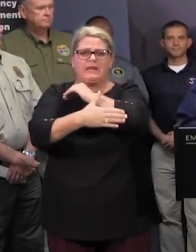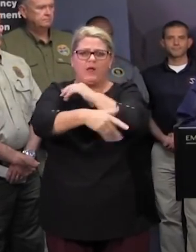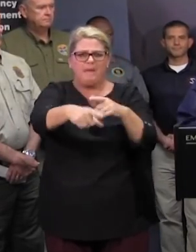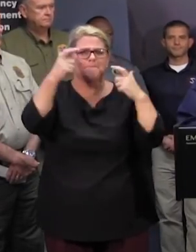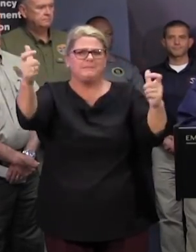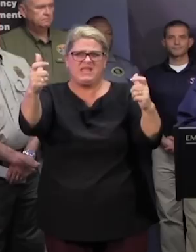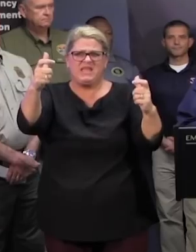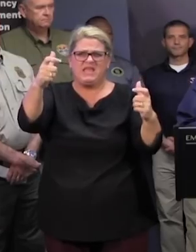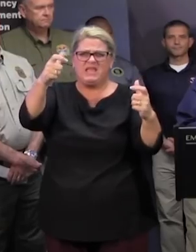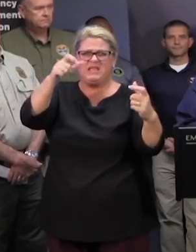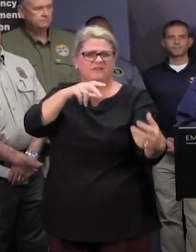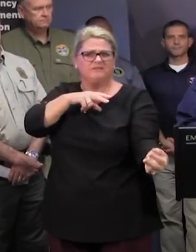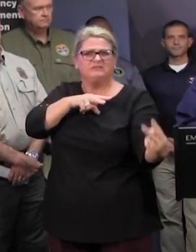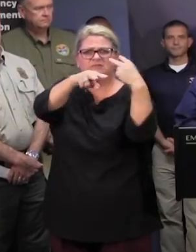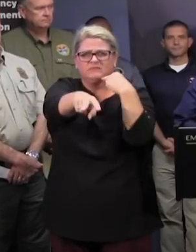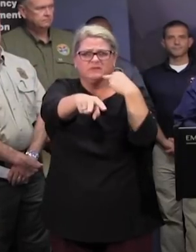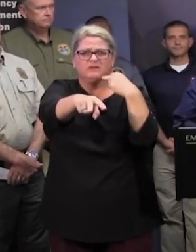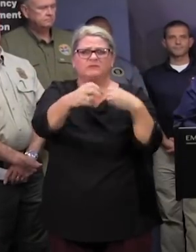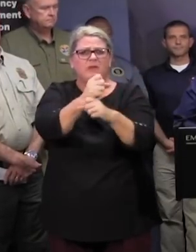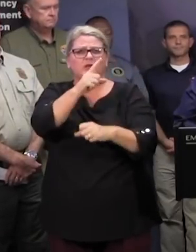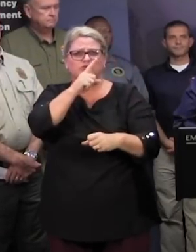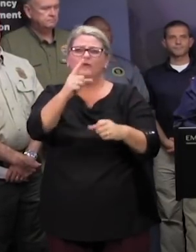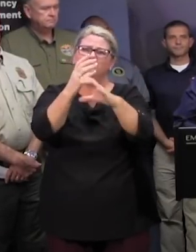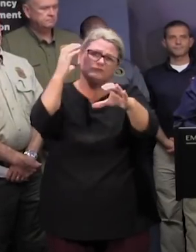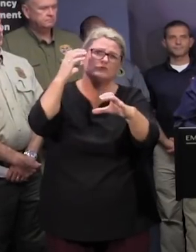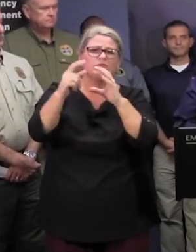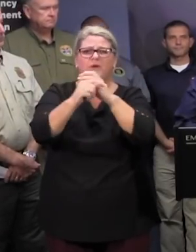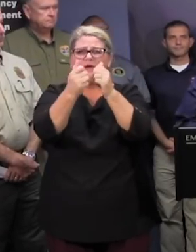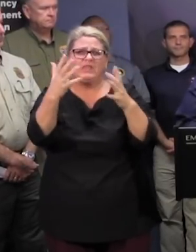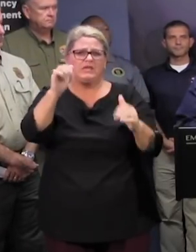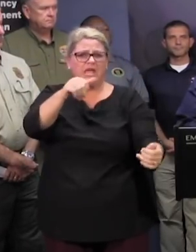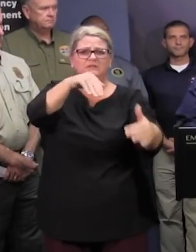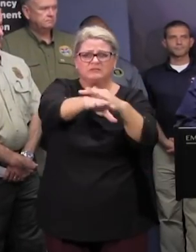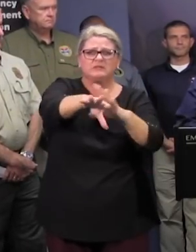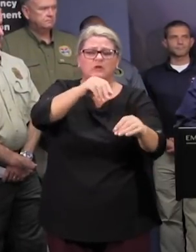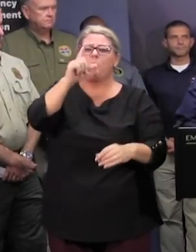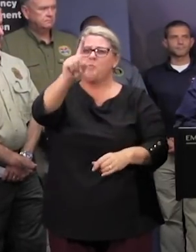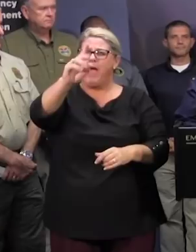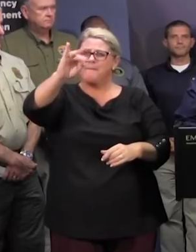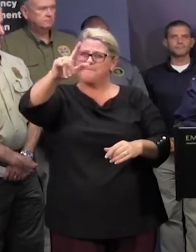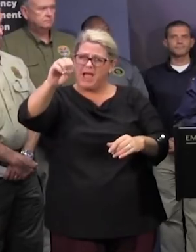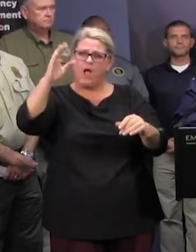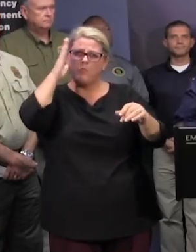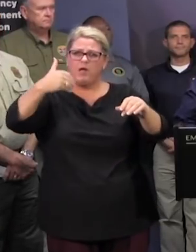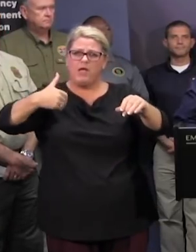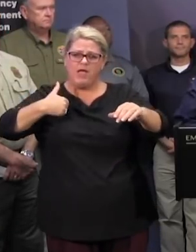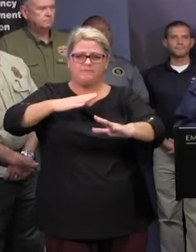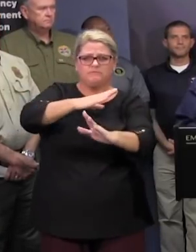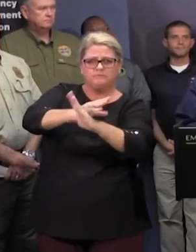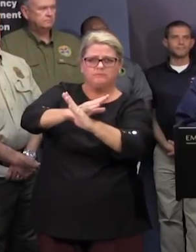people and goods back and forth we will construct approximately one mile in length a flood control